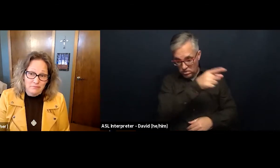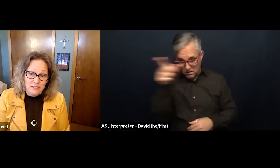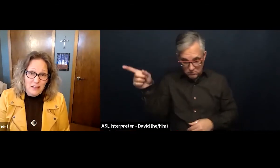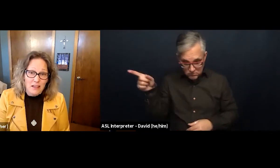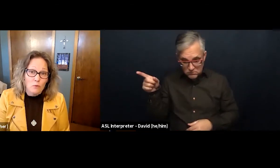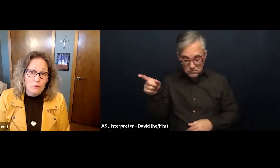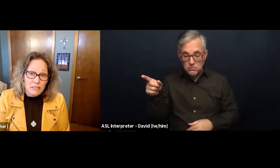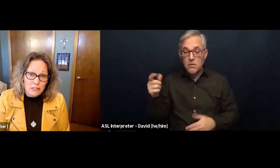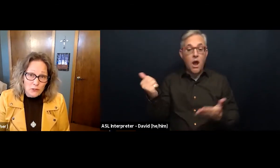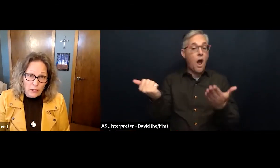will be destroyed.